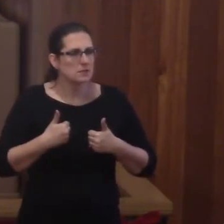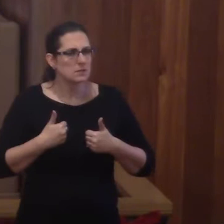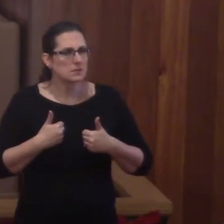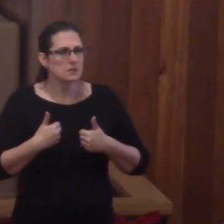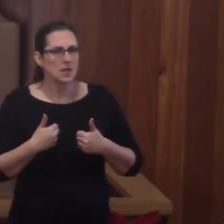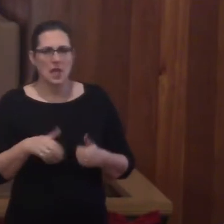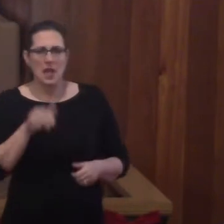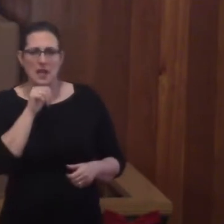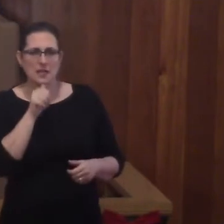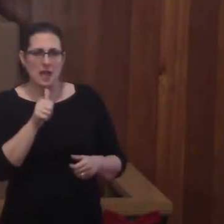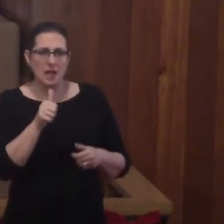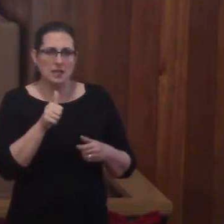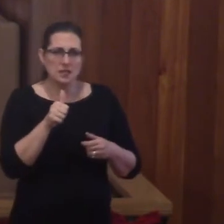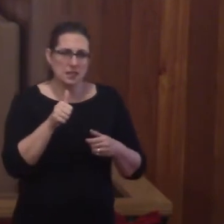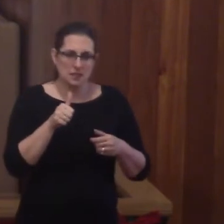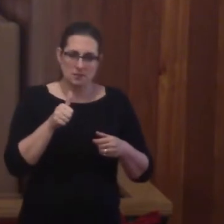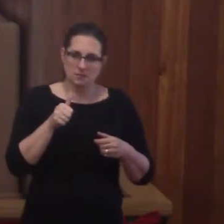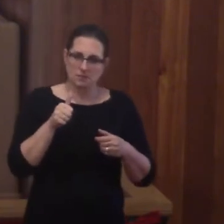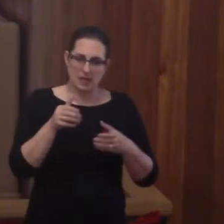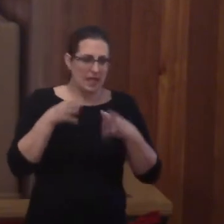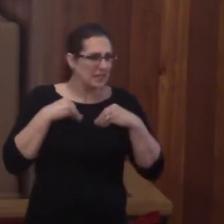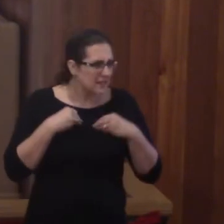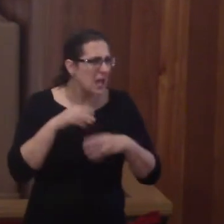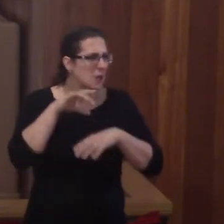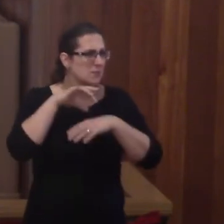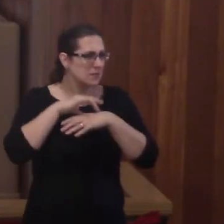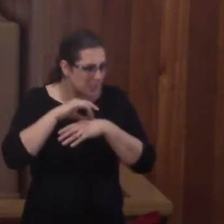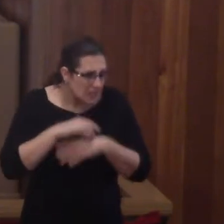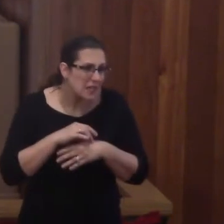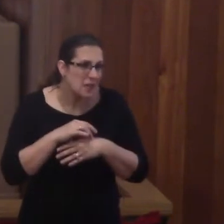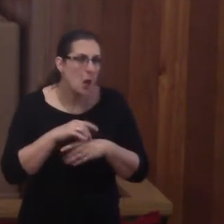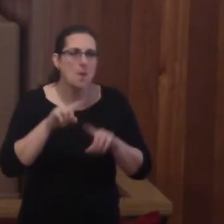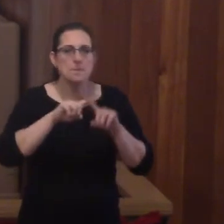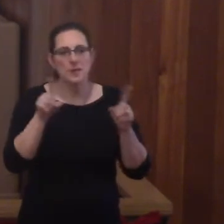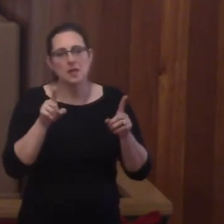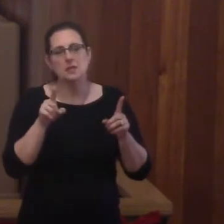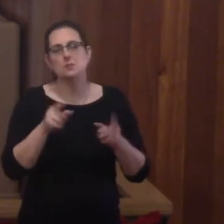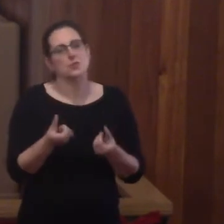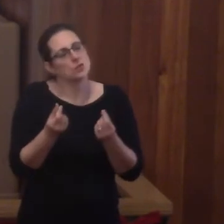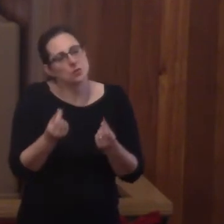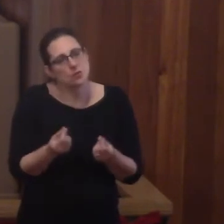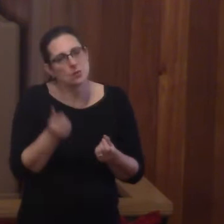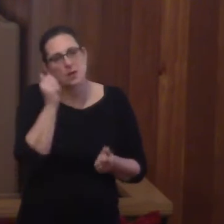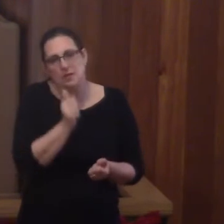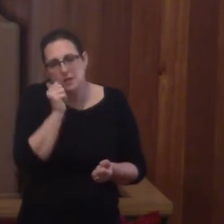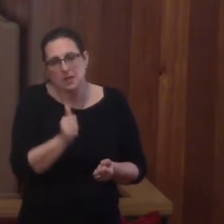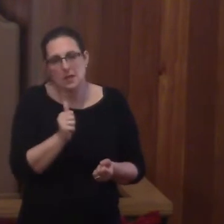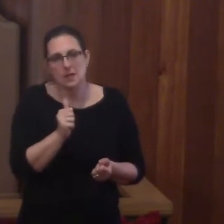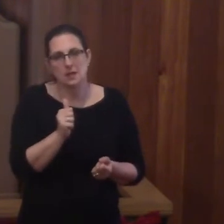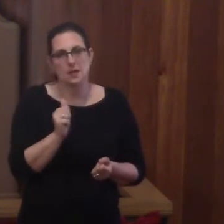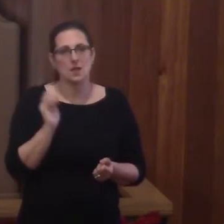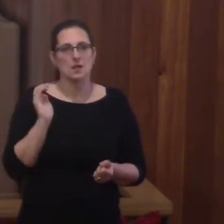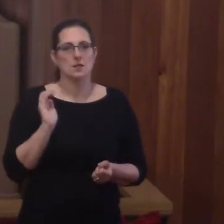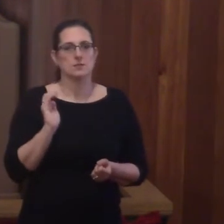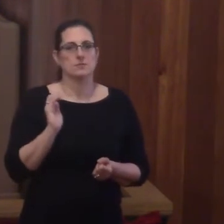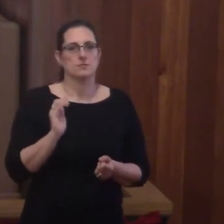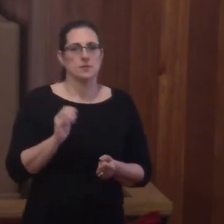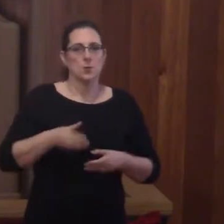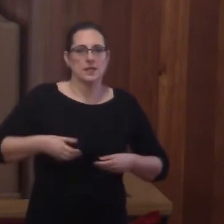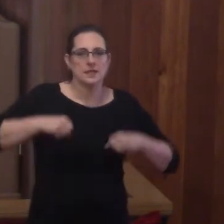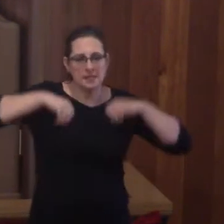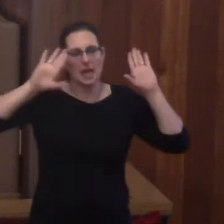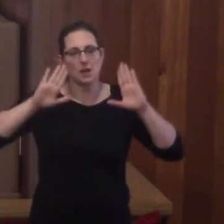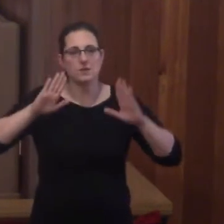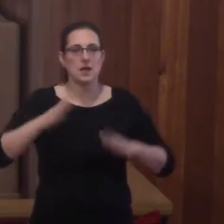for the flesh, and yet we sacrifice daily a pound of flesh to our self-made altars,